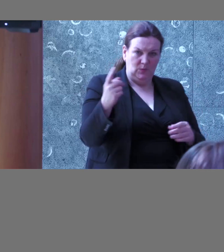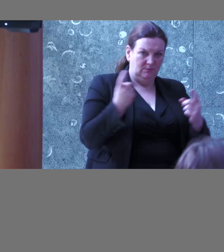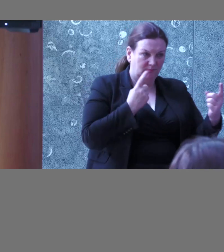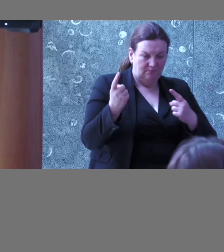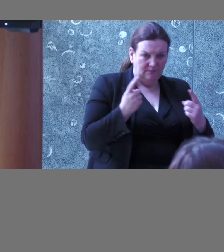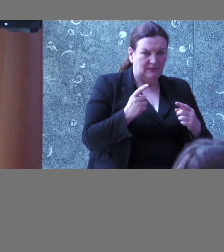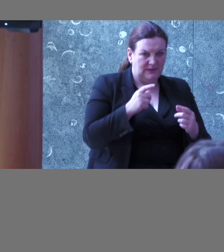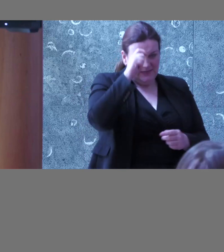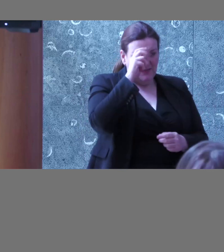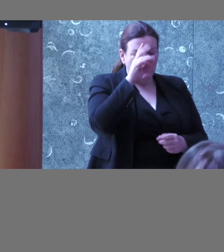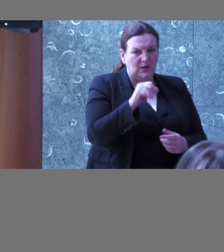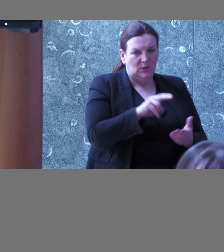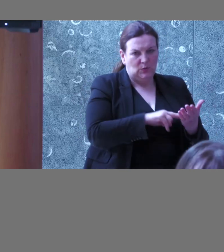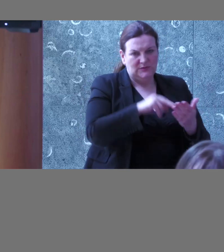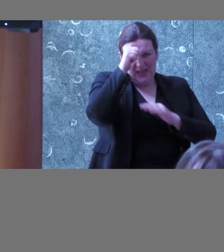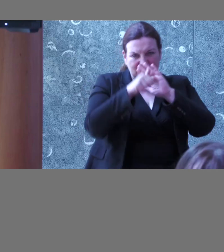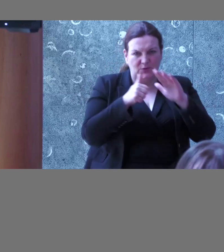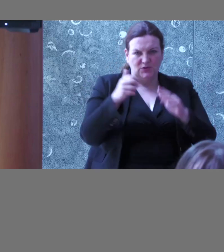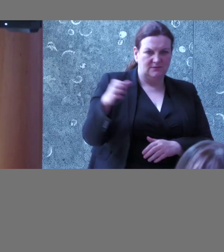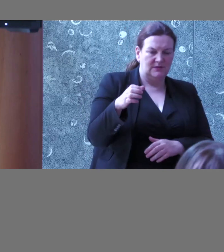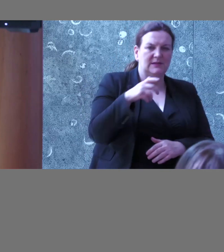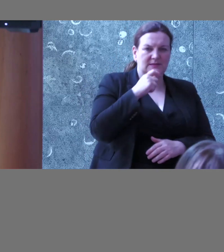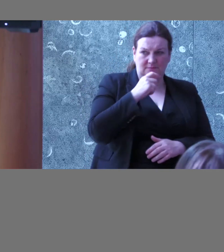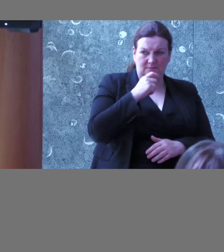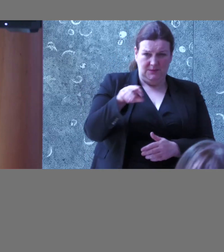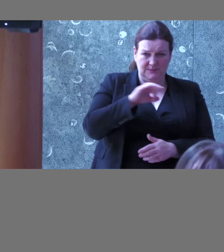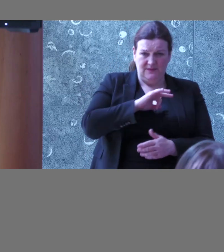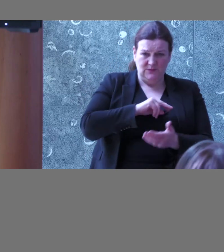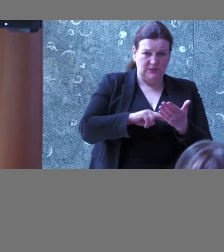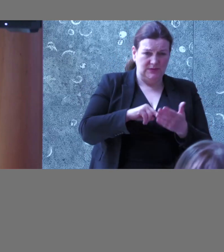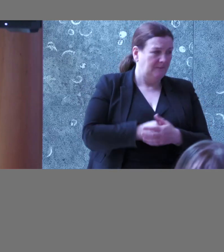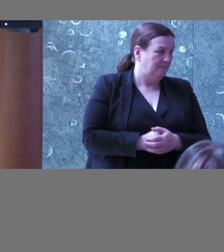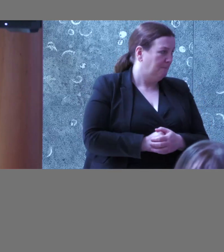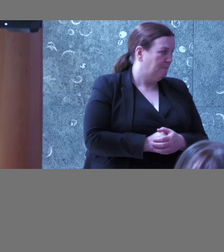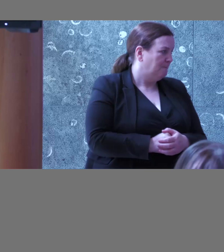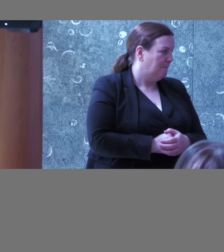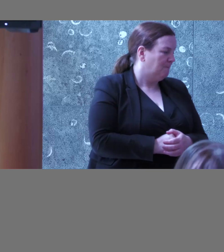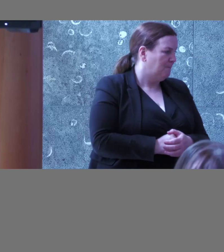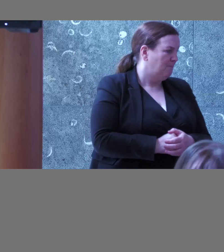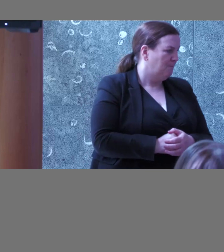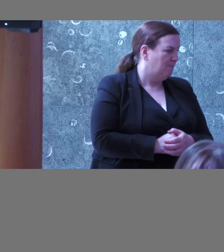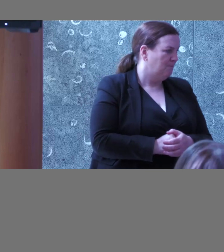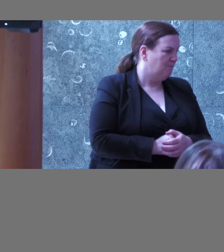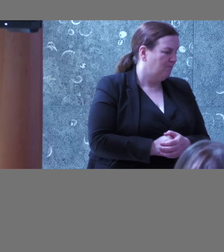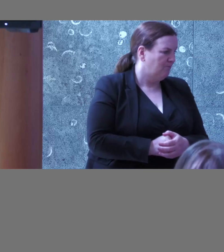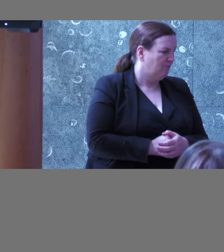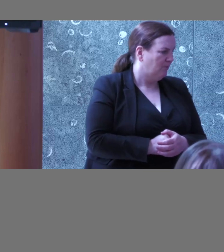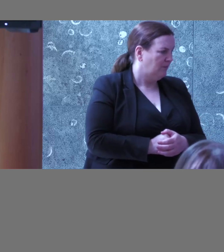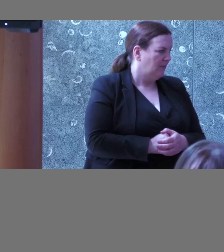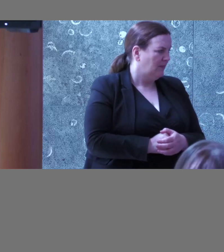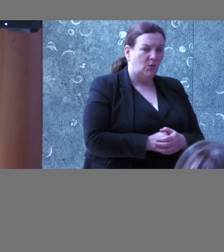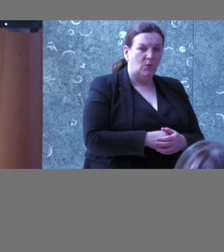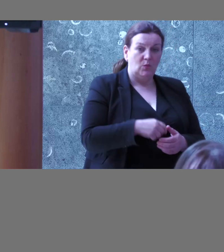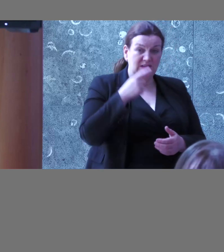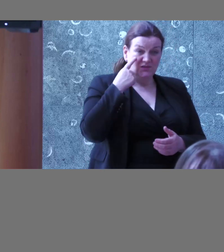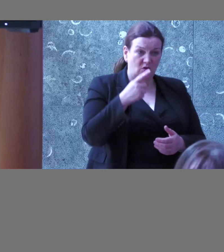that is why we obviously use experts who are native users like we've seen a lot of stuff come through support through reports that we thought